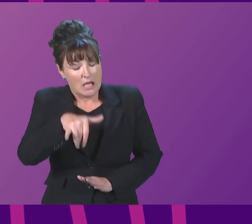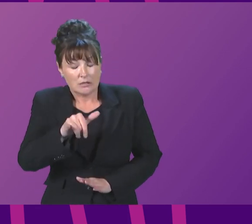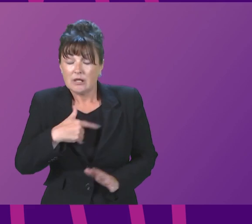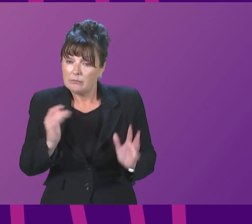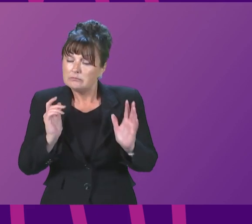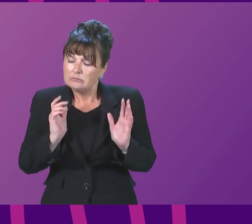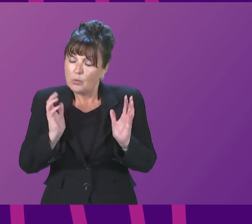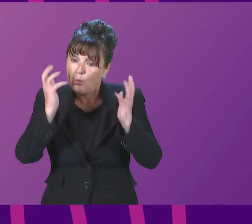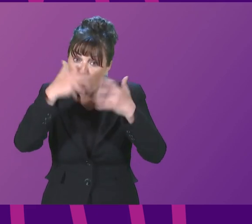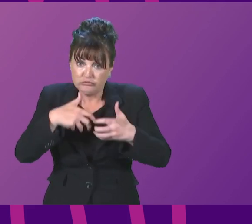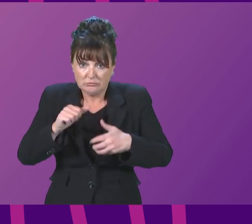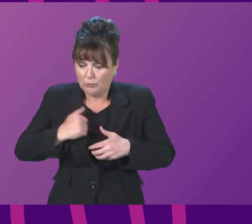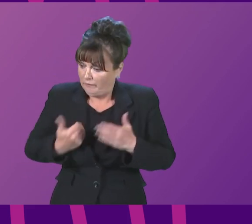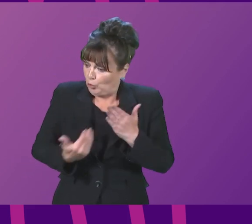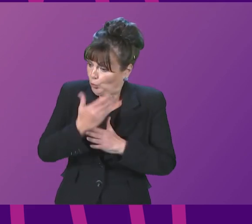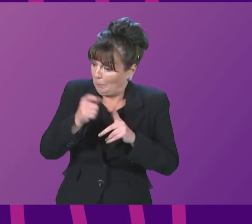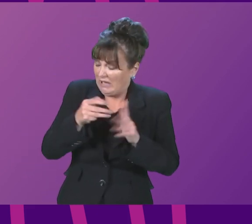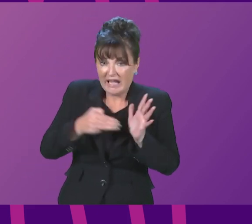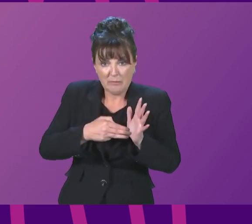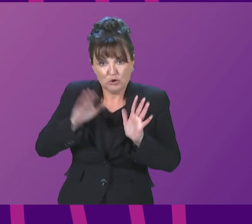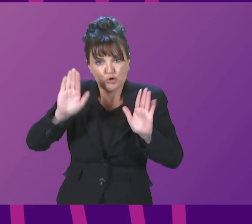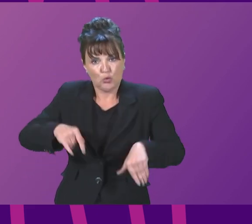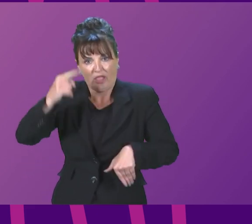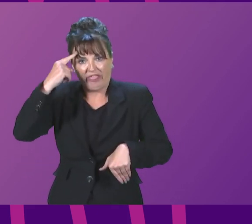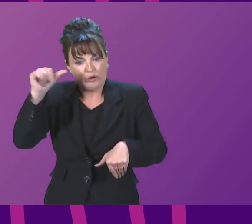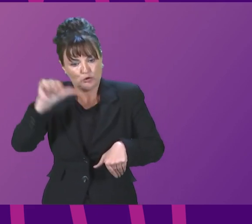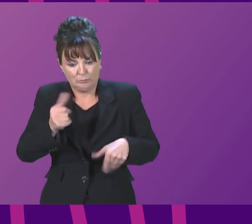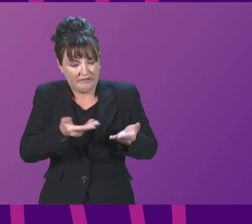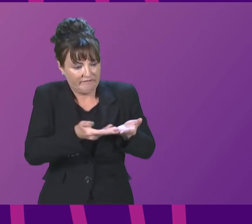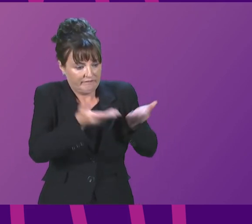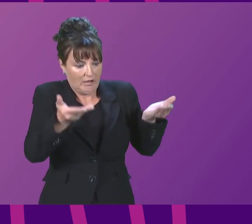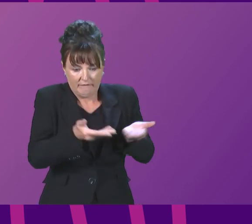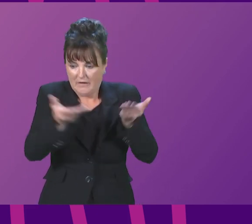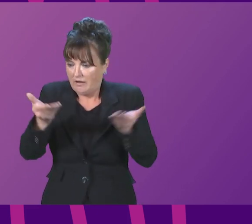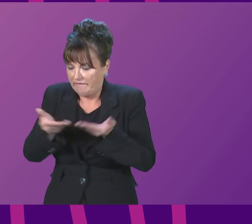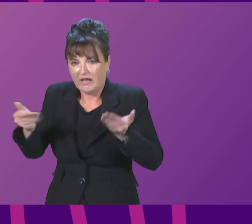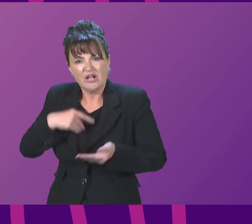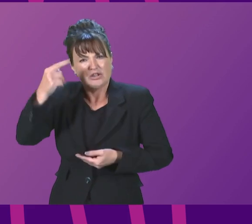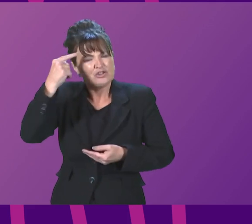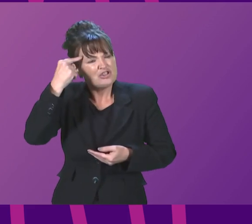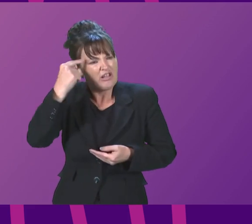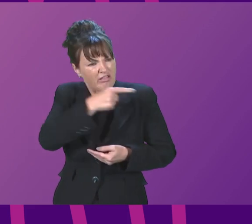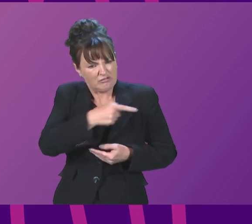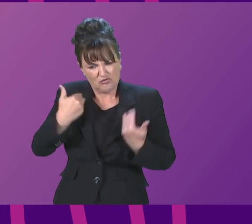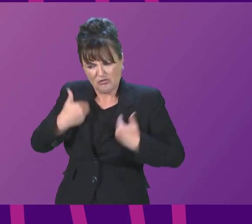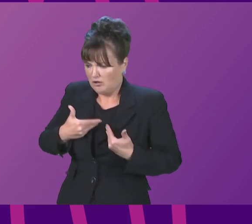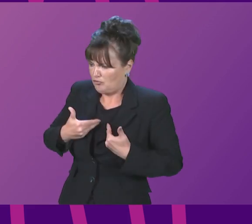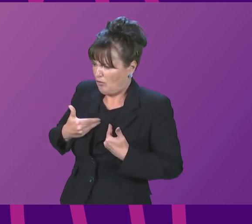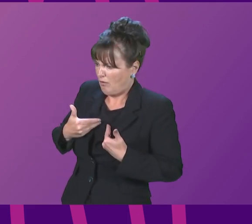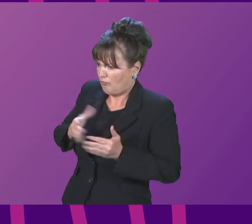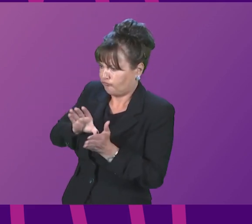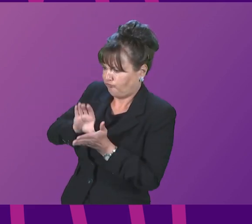who doesn't think redistribution is important and that she doesn't think there's anything unfair about giving more help to the better off than to